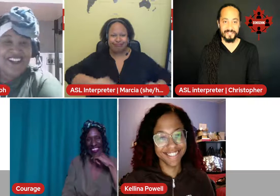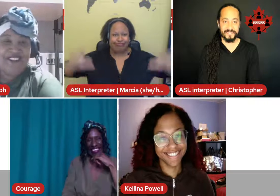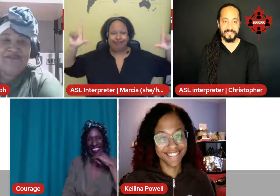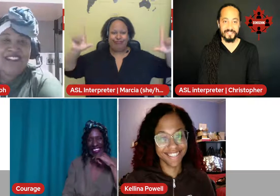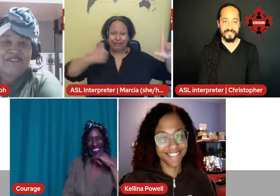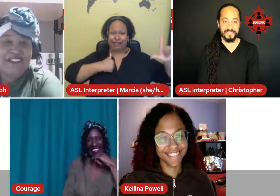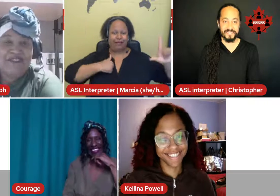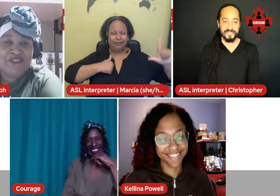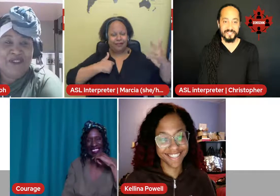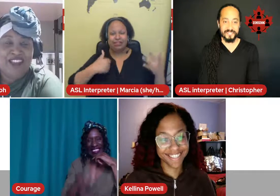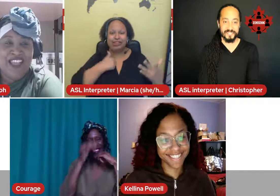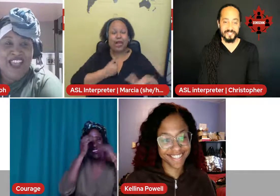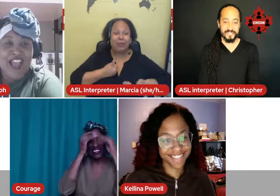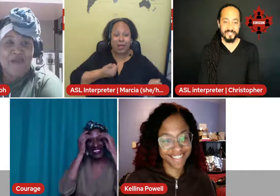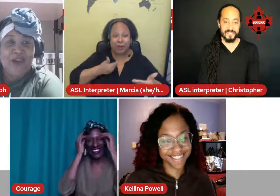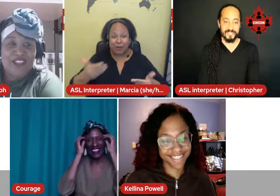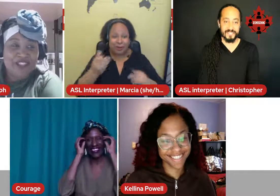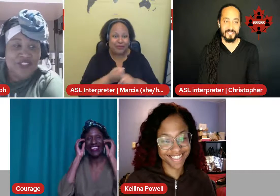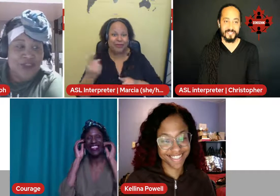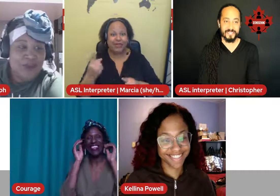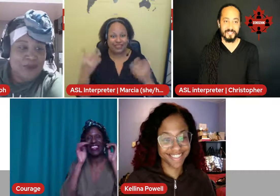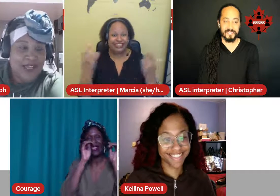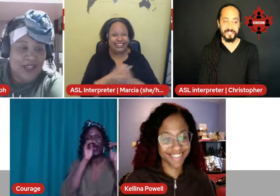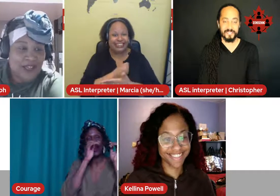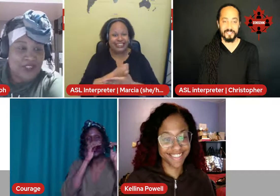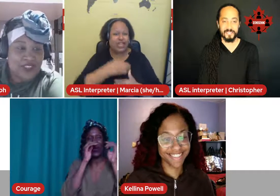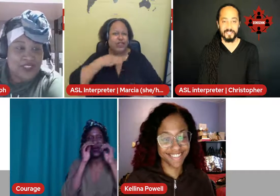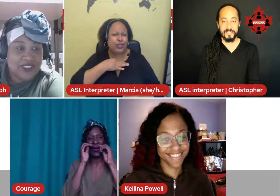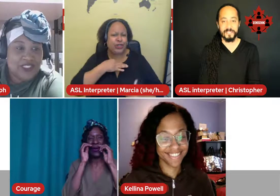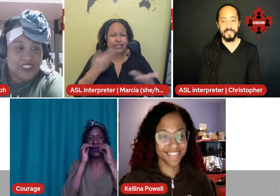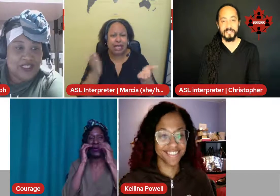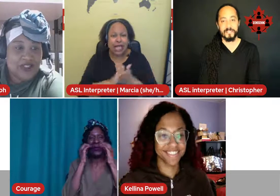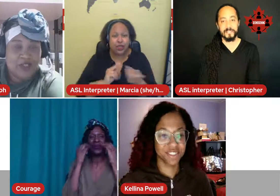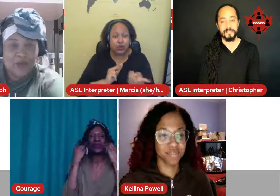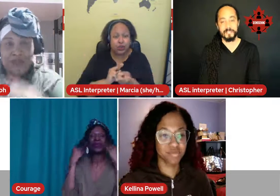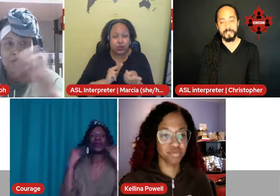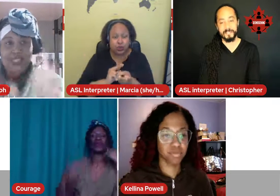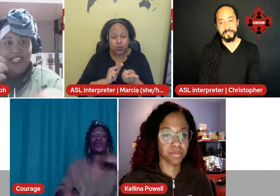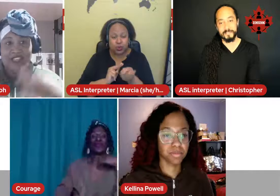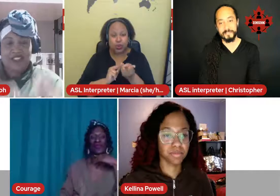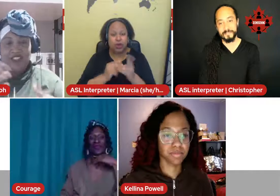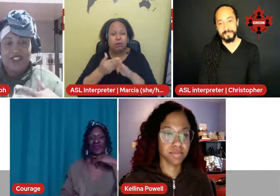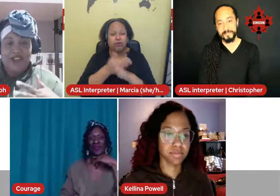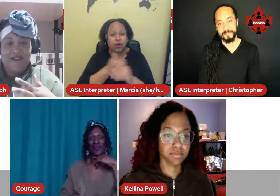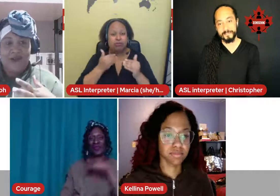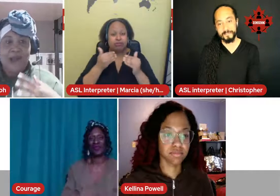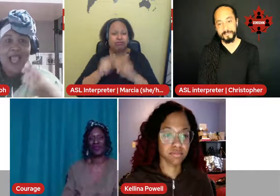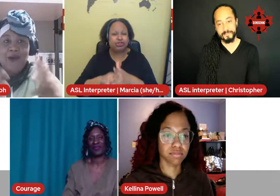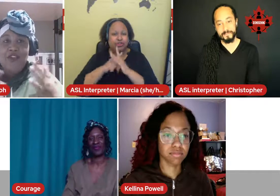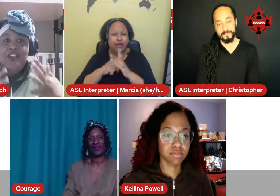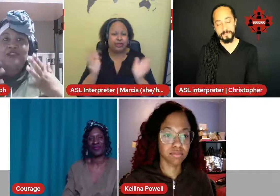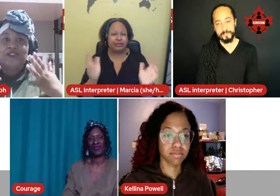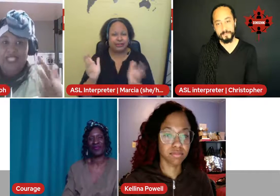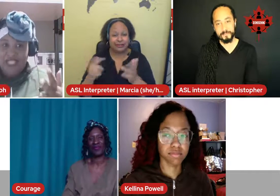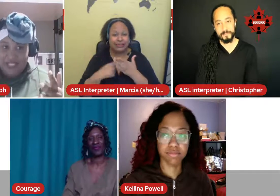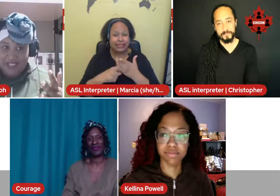Welcome, everyone. I wanted to know about, you know, before we get into the convo, how are you feeling?